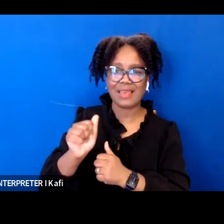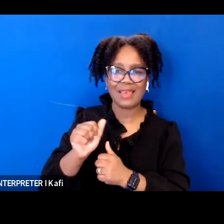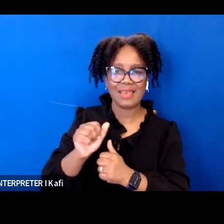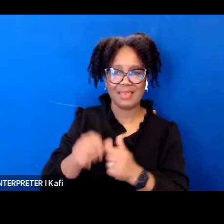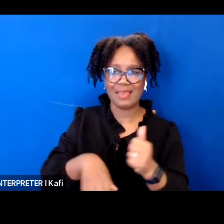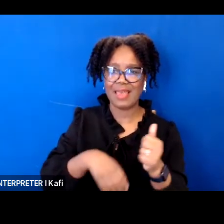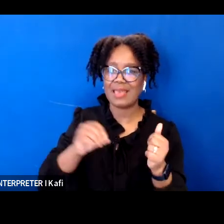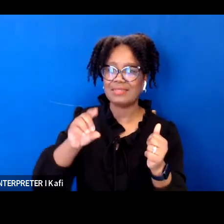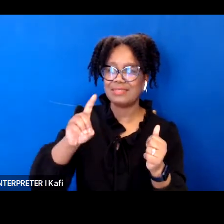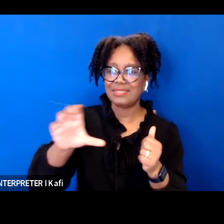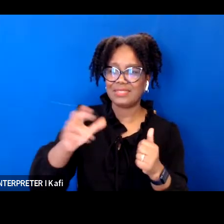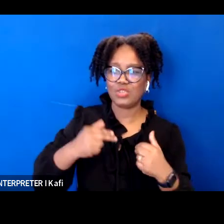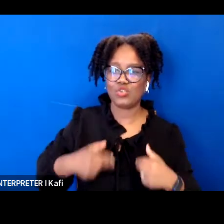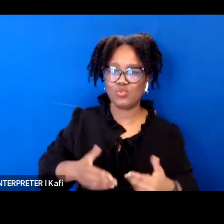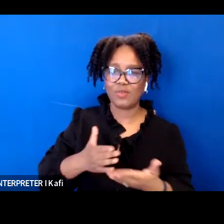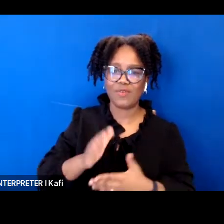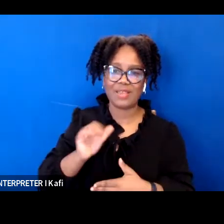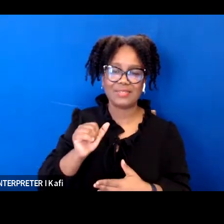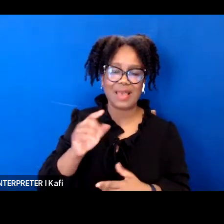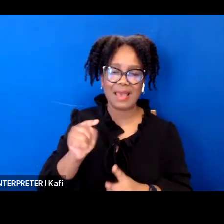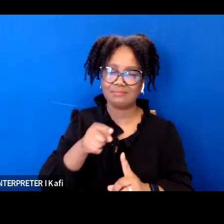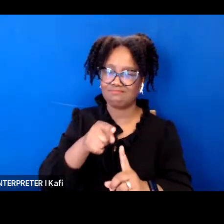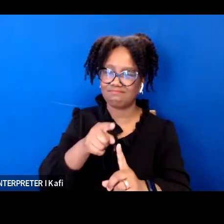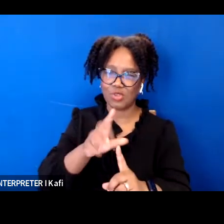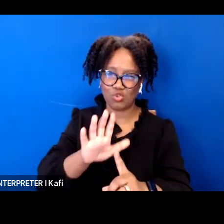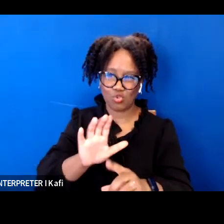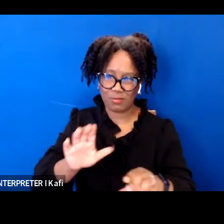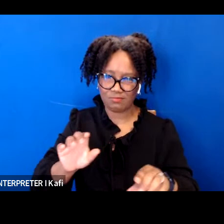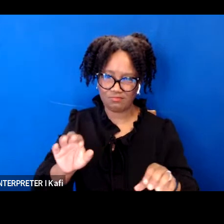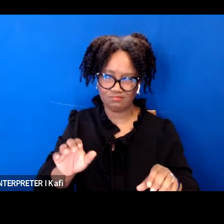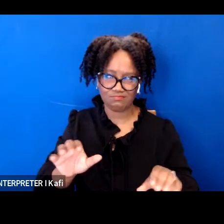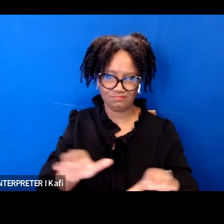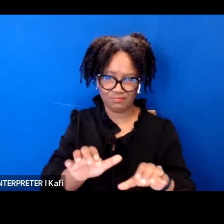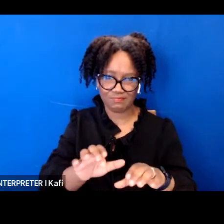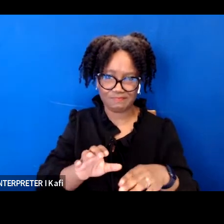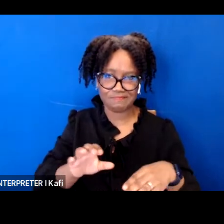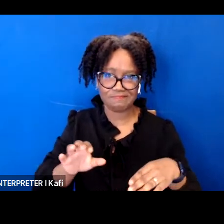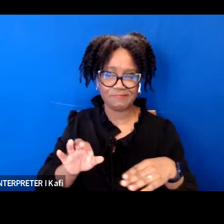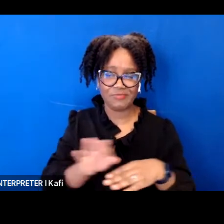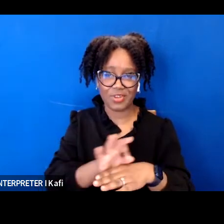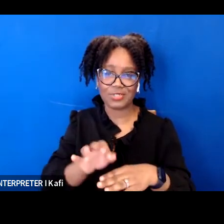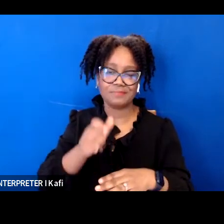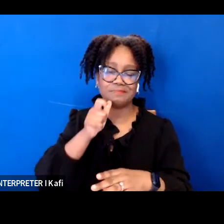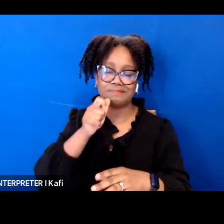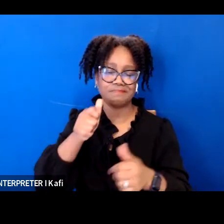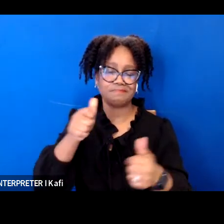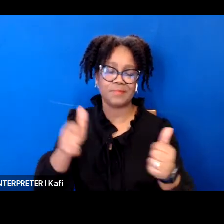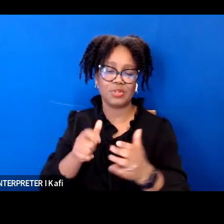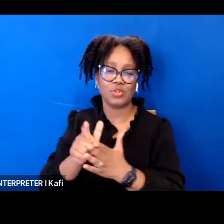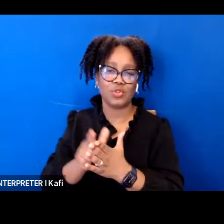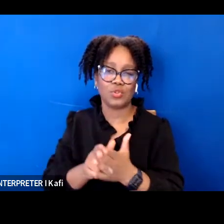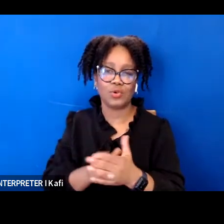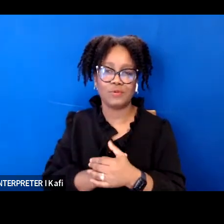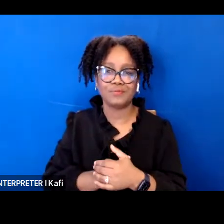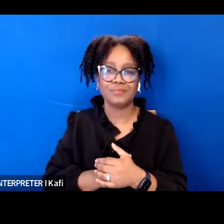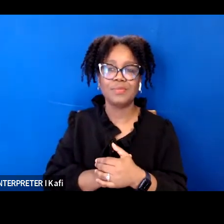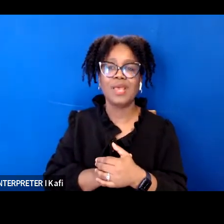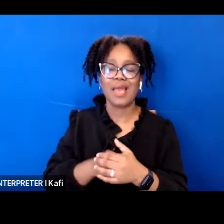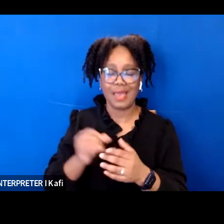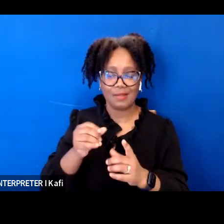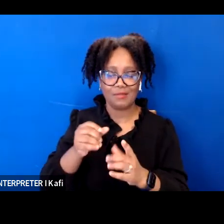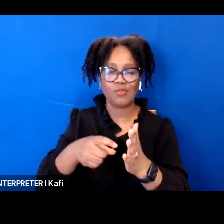rights act applied to its services and and thus that they were required to make accommodations to people under the law